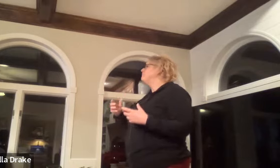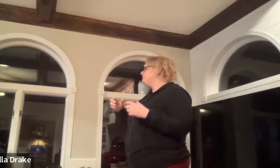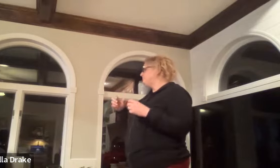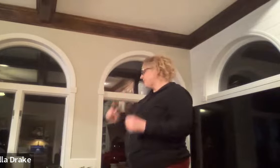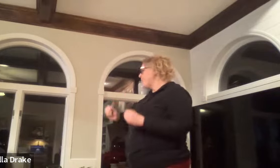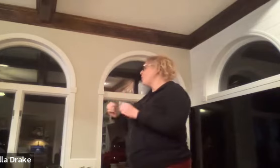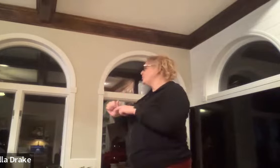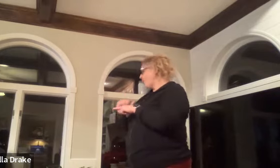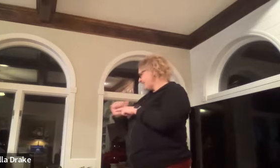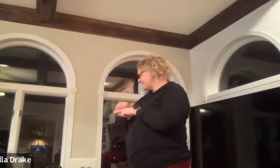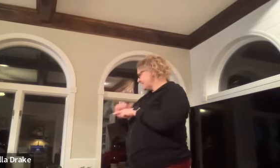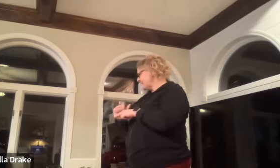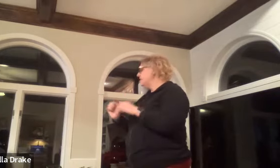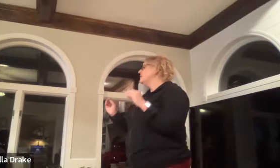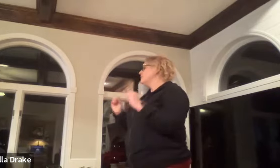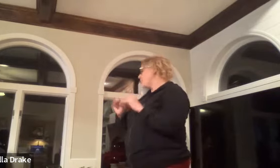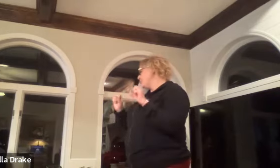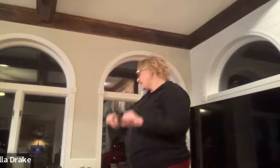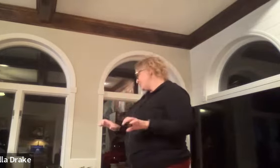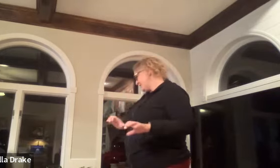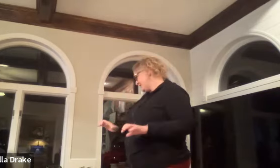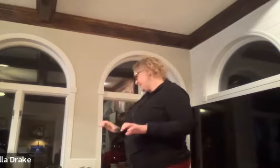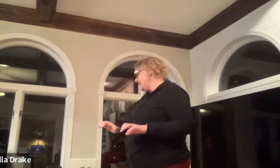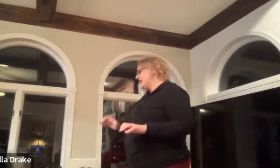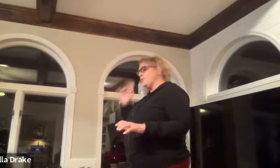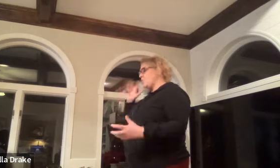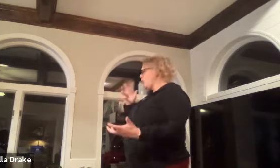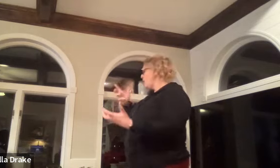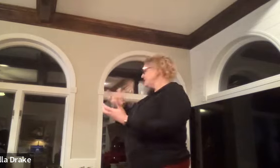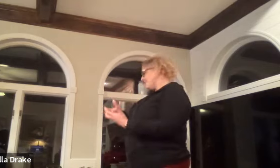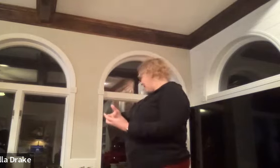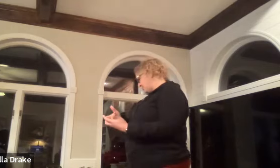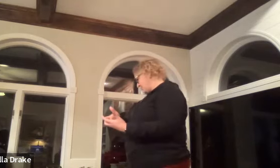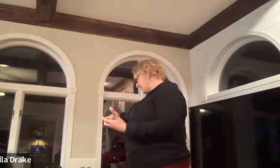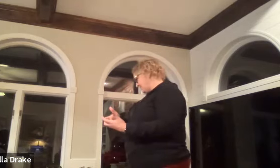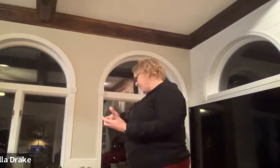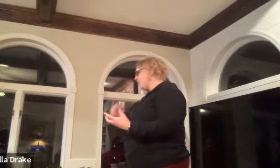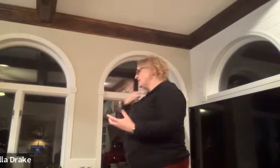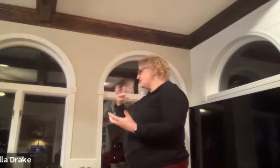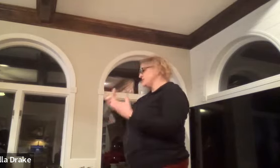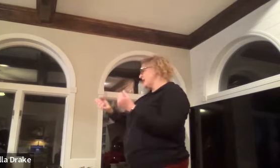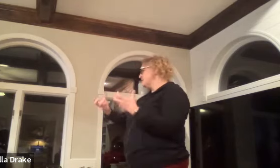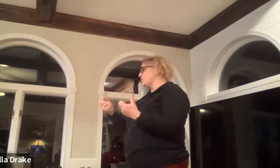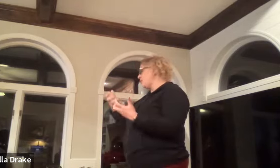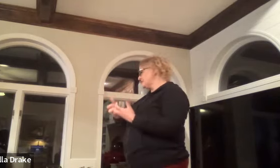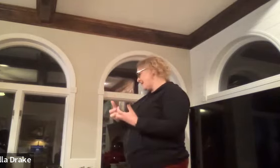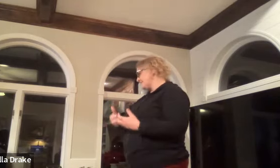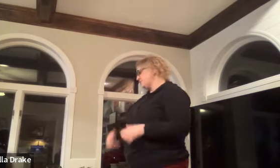but the more you practice it the more you can do it it won't always match yeah your voice and your signs won't always match